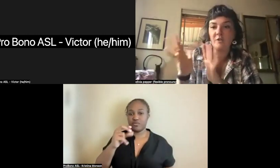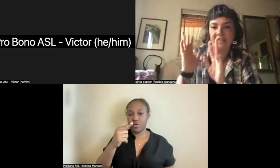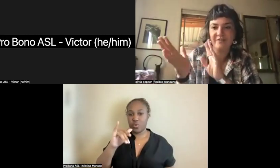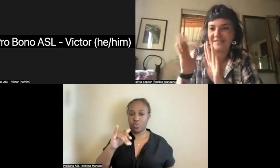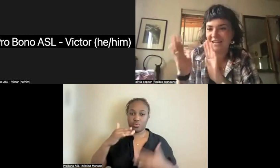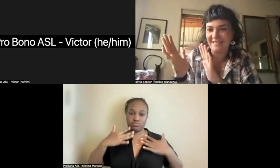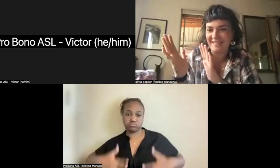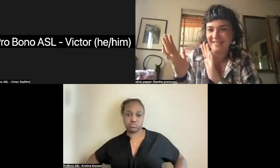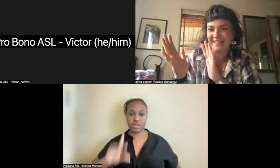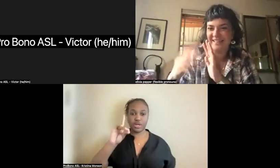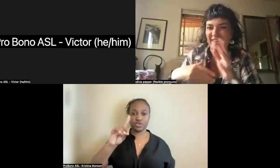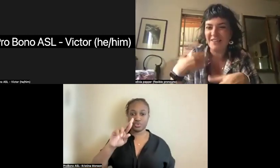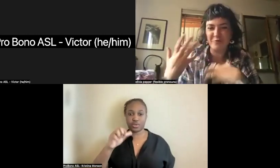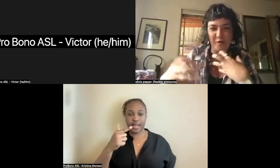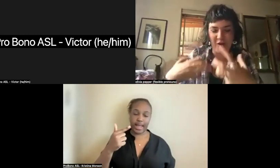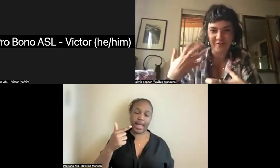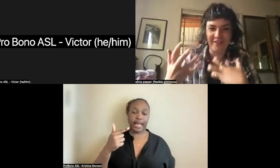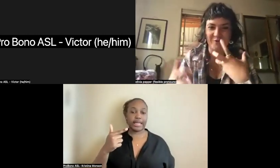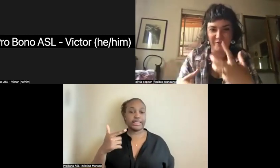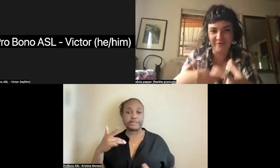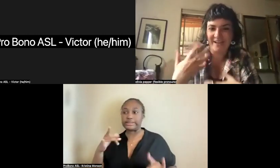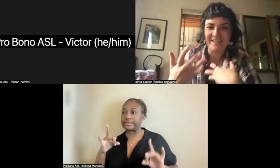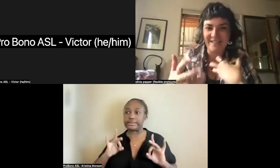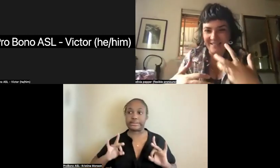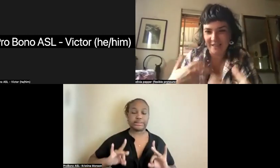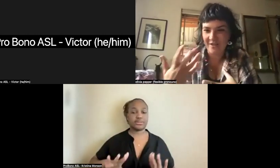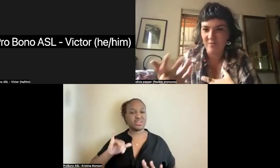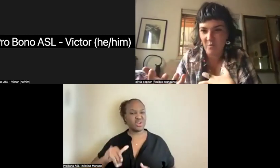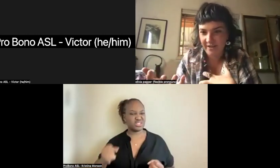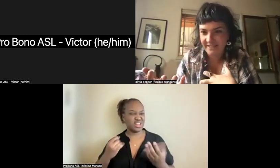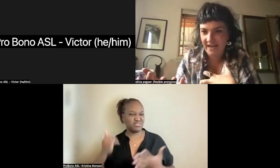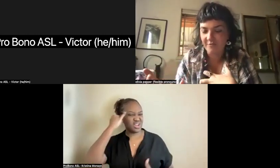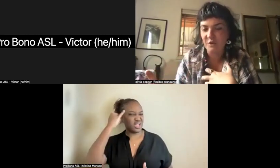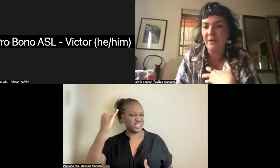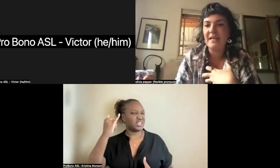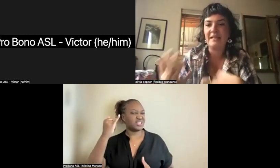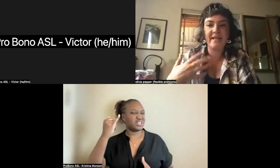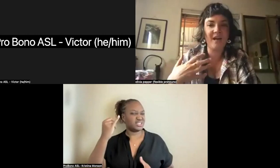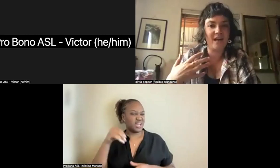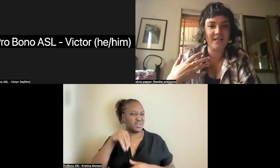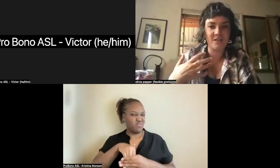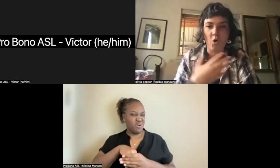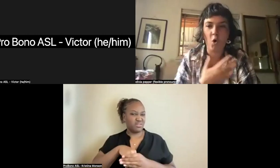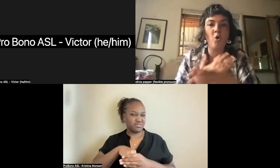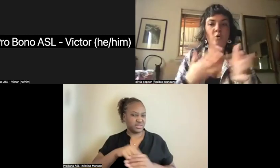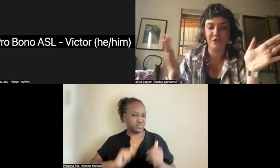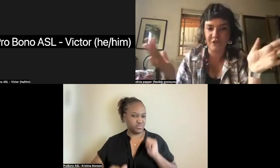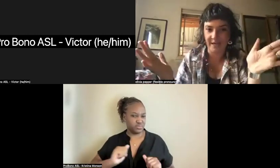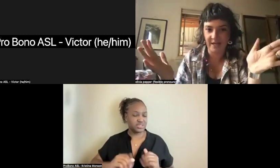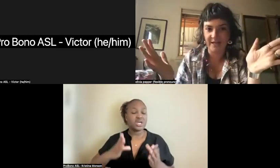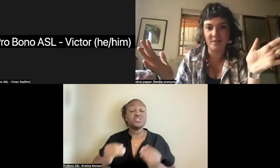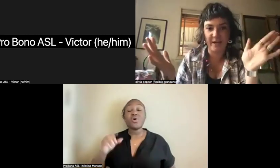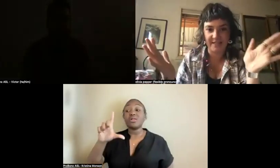uh, repulsive, disgusting. Like those were a lot of the sort of ideas that they, they wanted to have. So Lady Gaga's whole